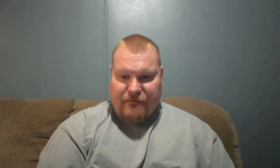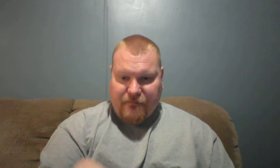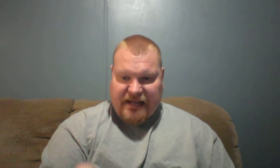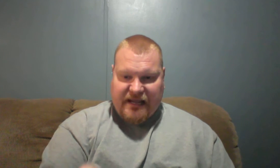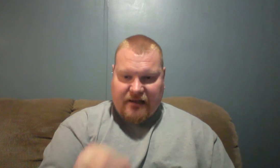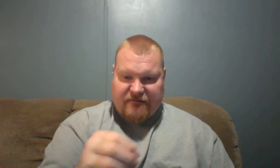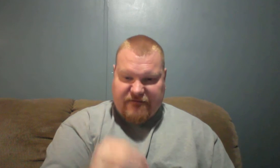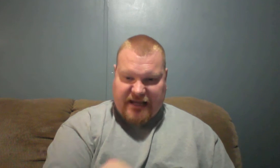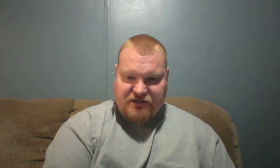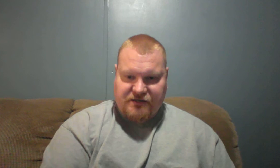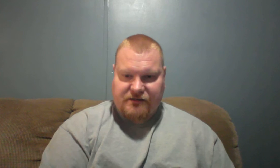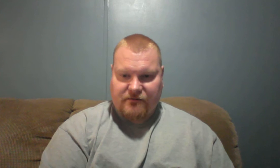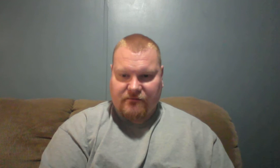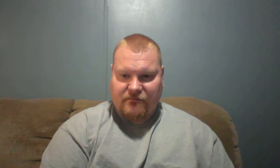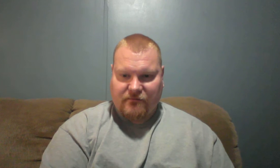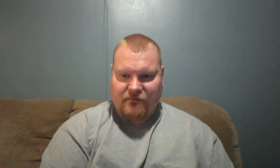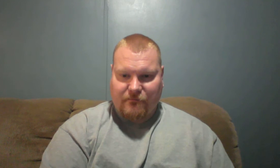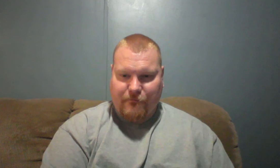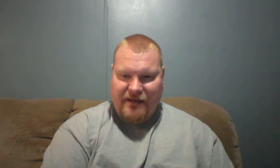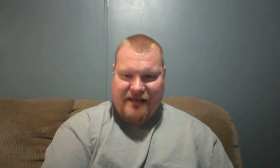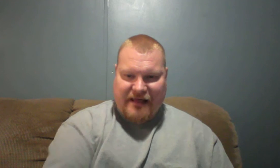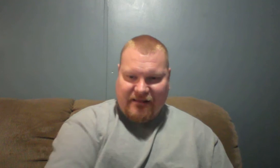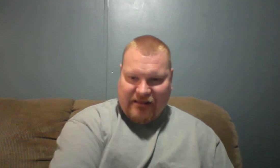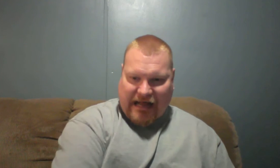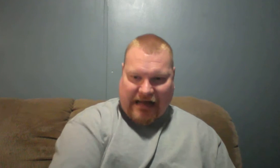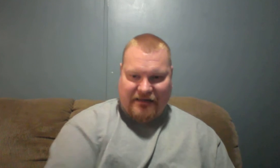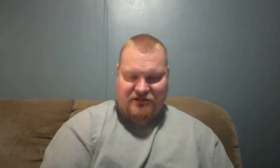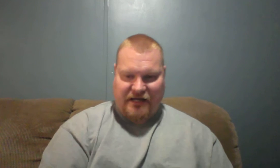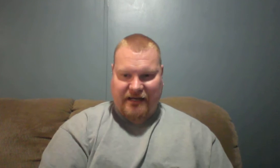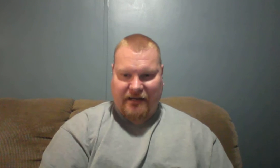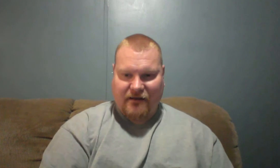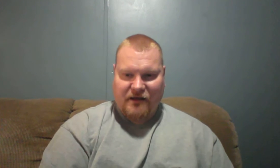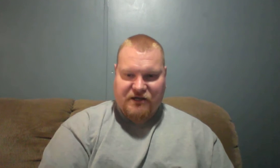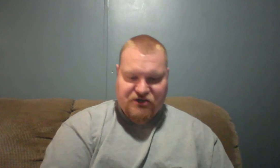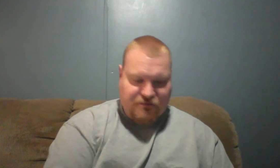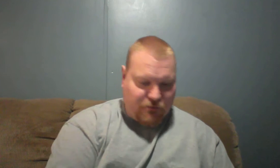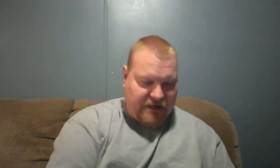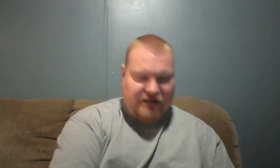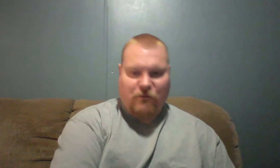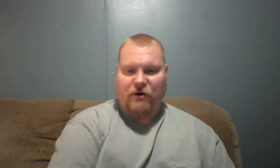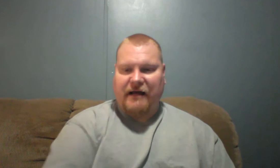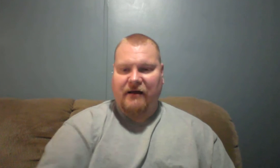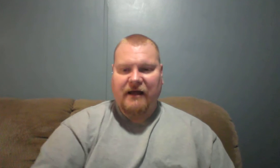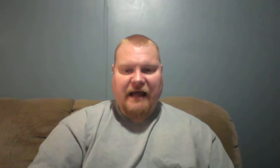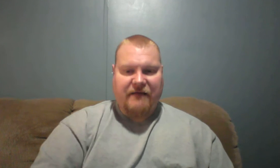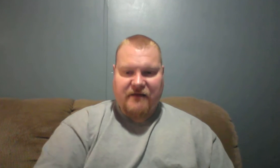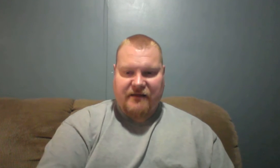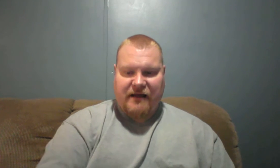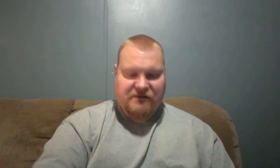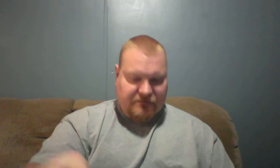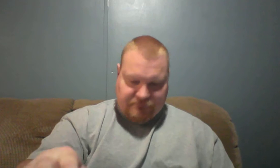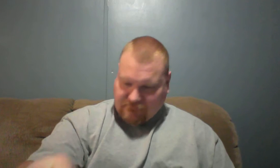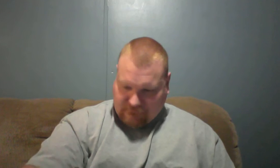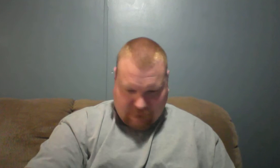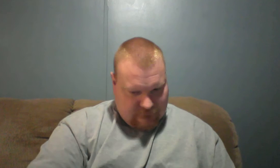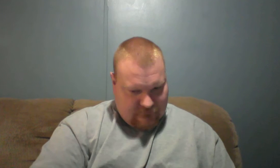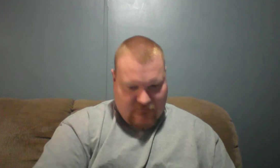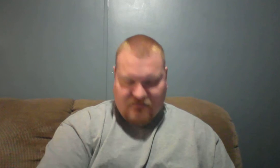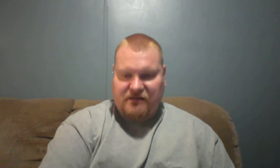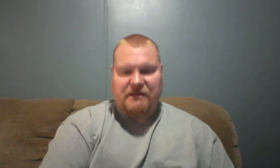Be infectious. Be that light shining. Spread the word out. If nothing else, sometimes